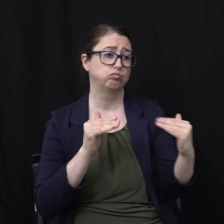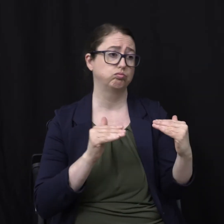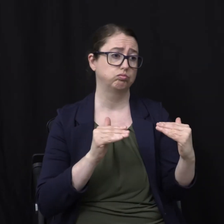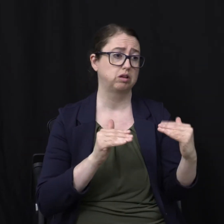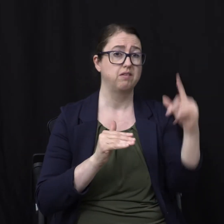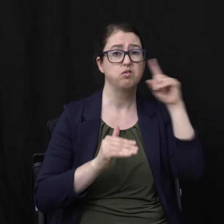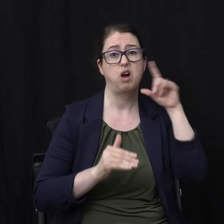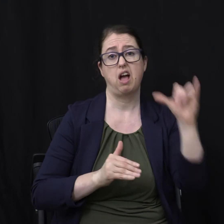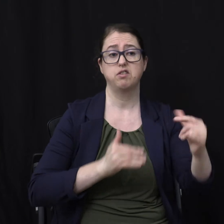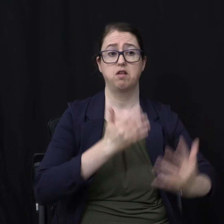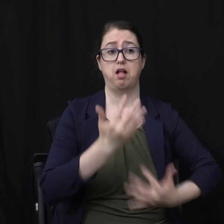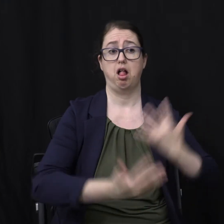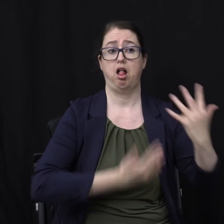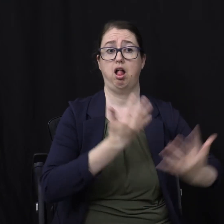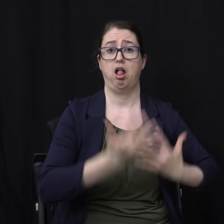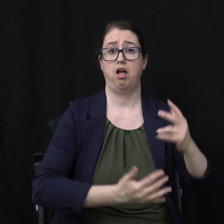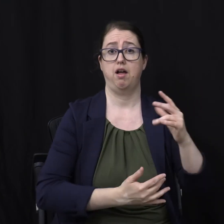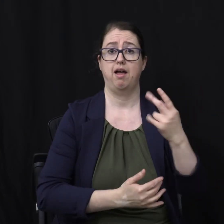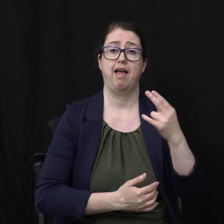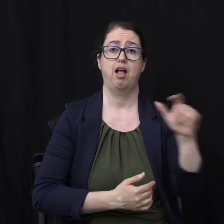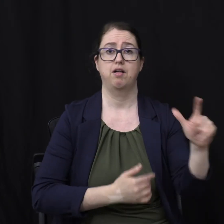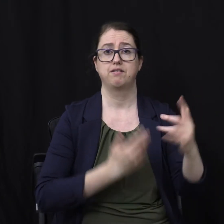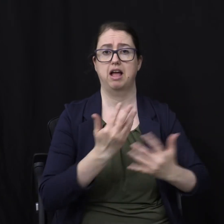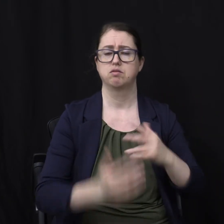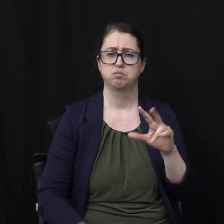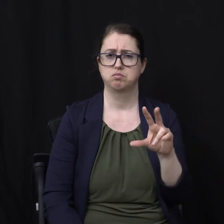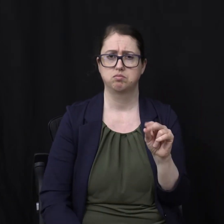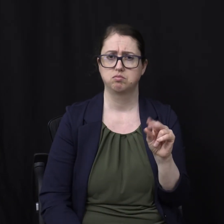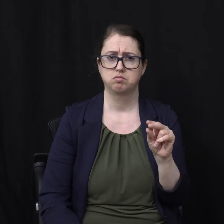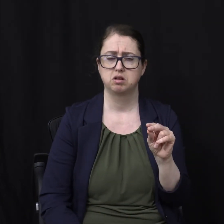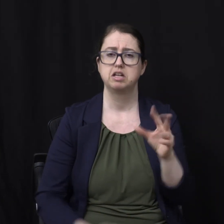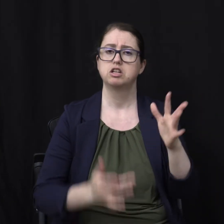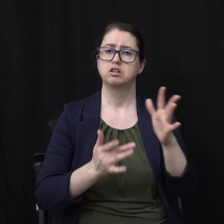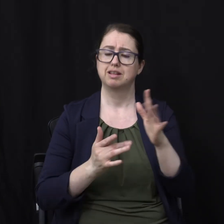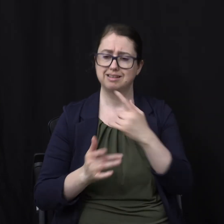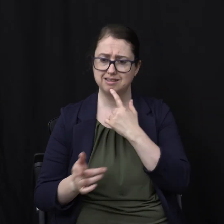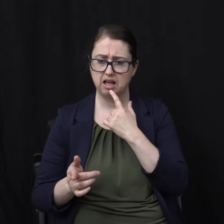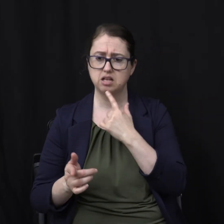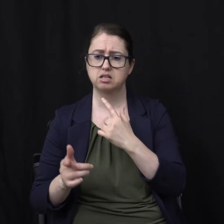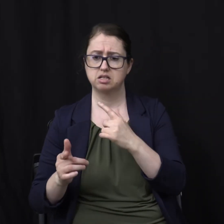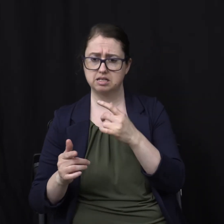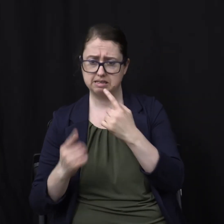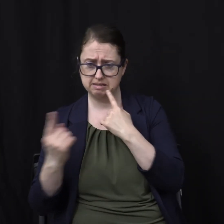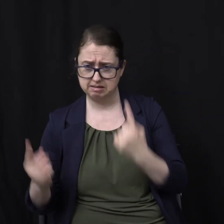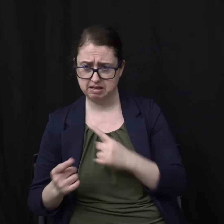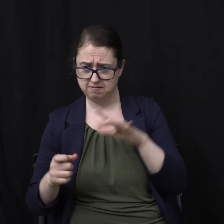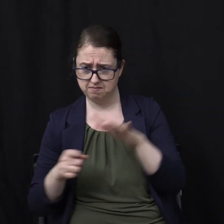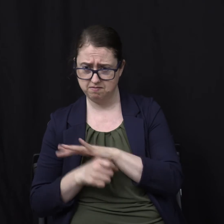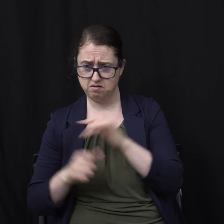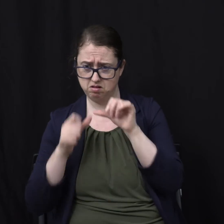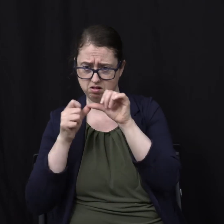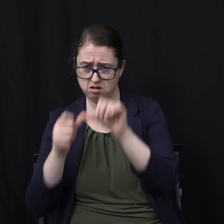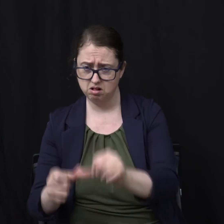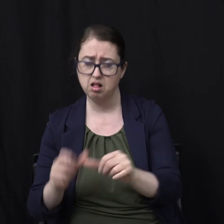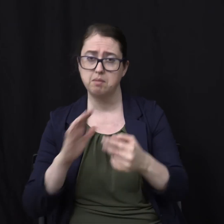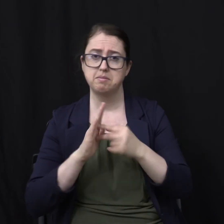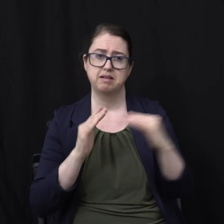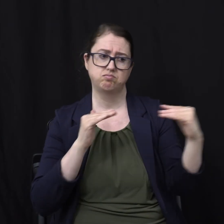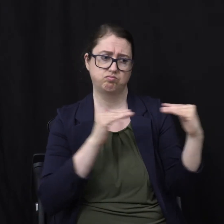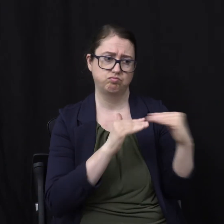fire It's the wages of sin Is death And Jesus called it Destroy Or perish The wages of sin Is death And I love the rest Of the